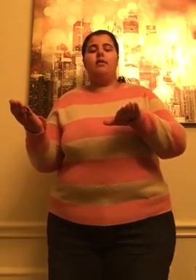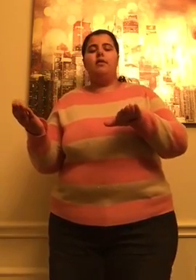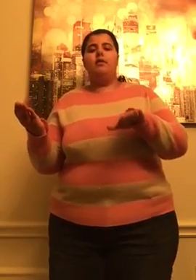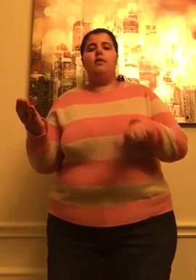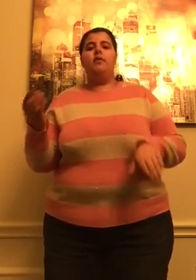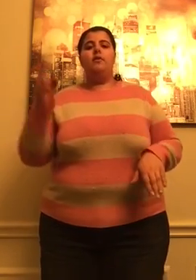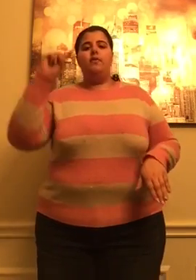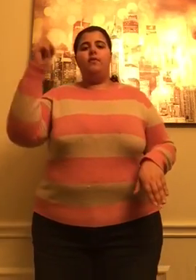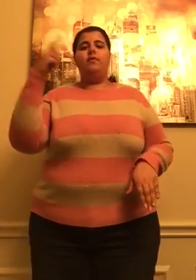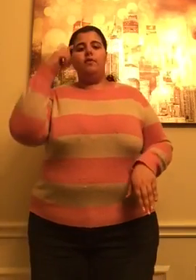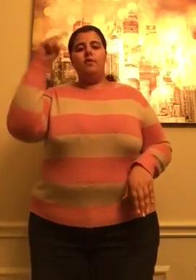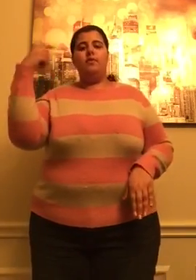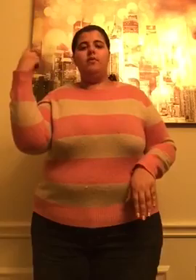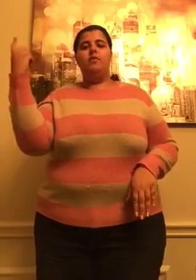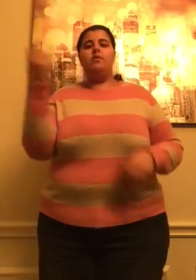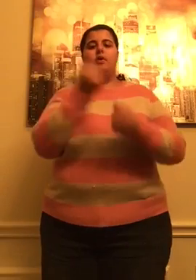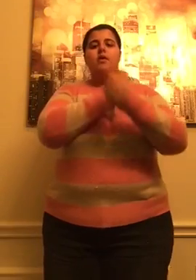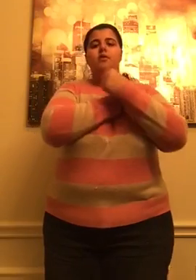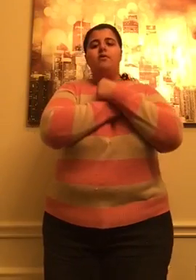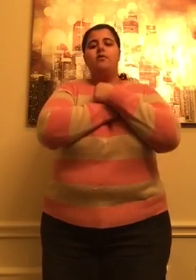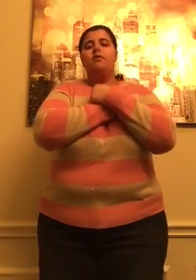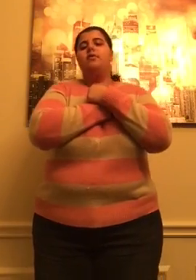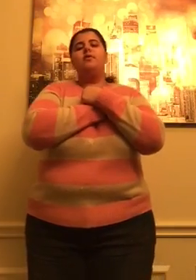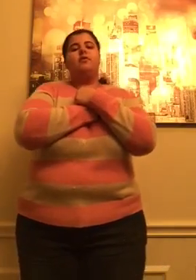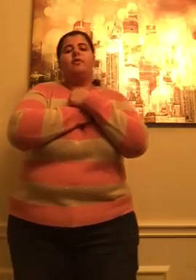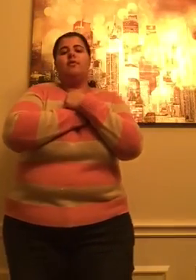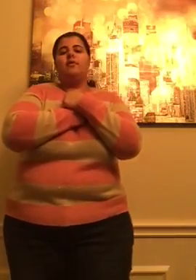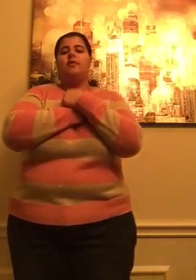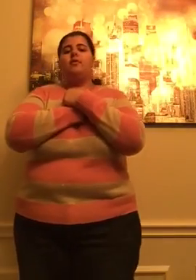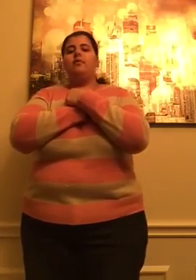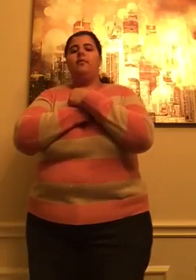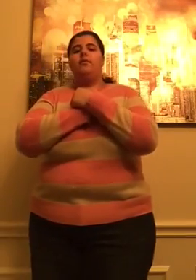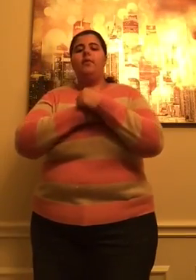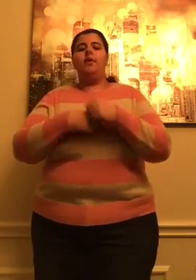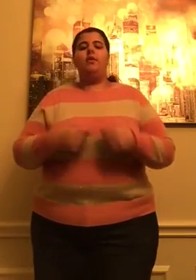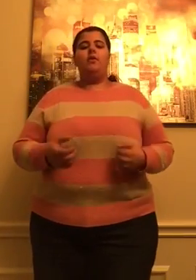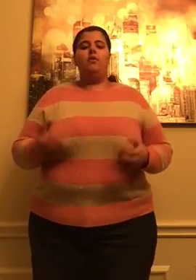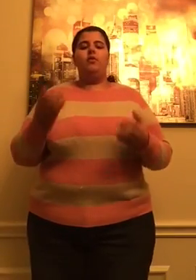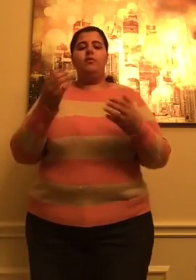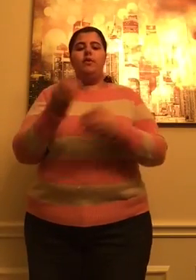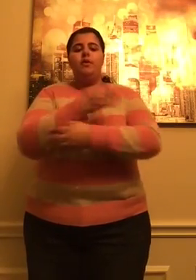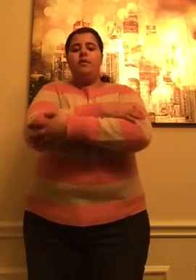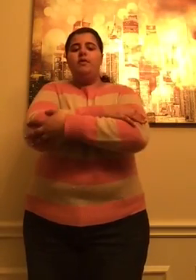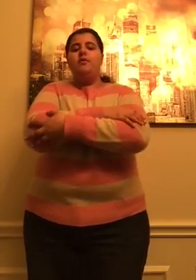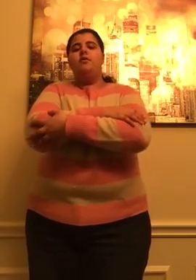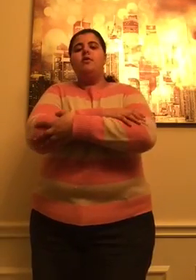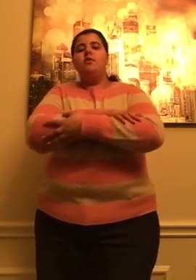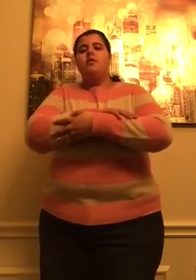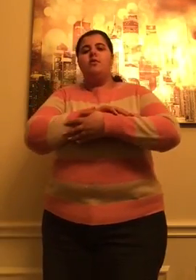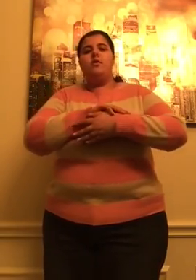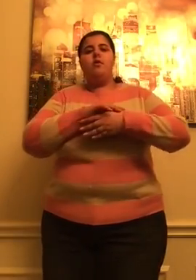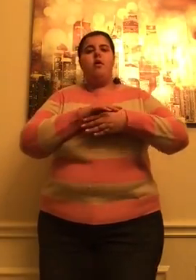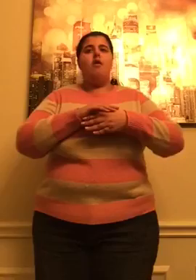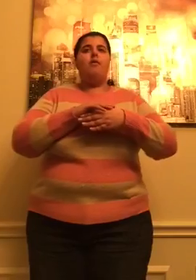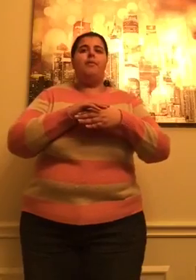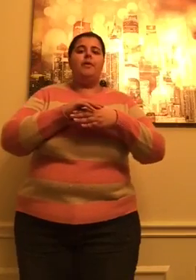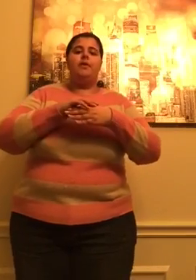or the one you love, or hold me in your arms